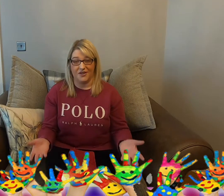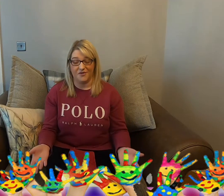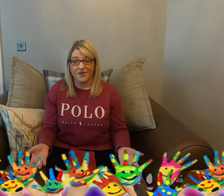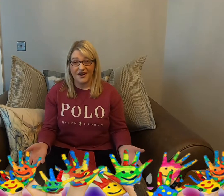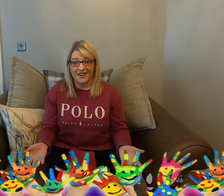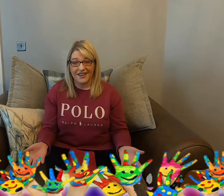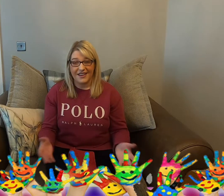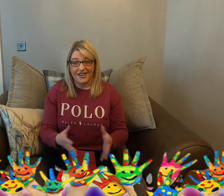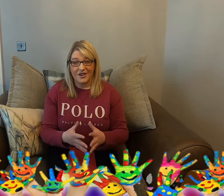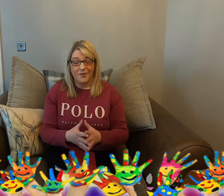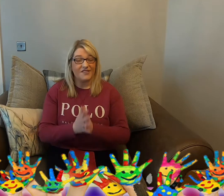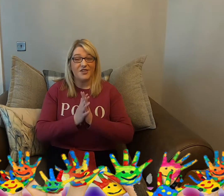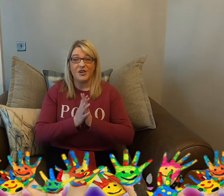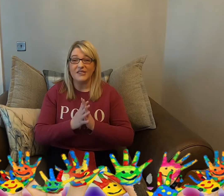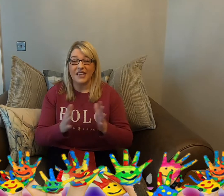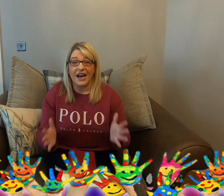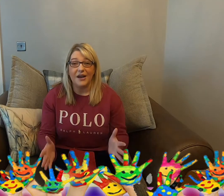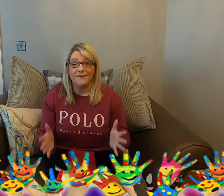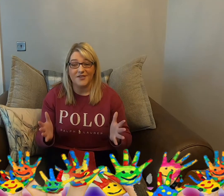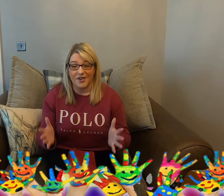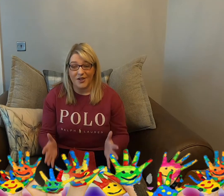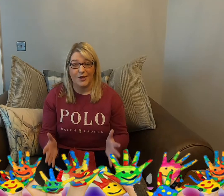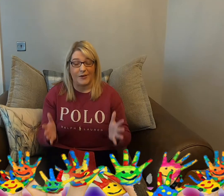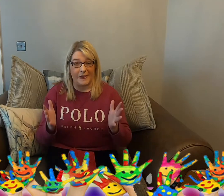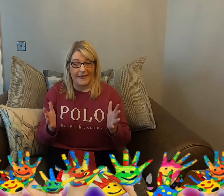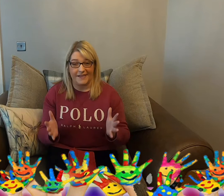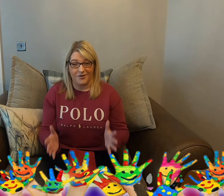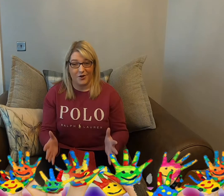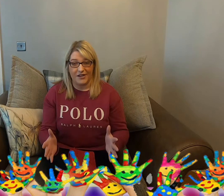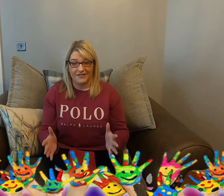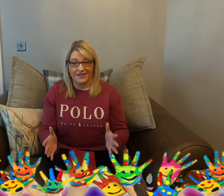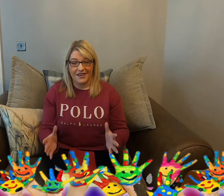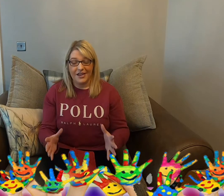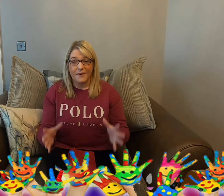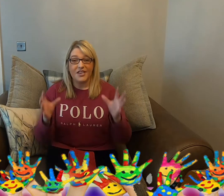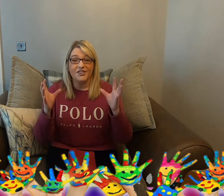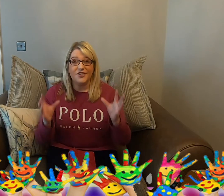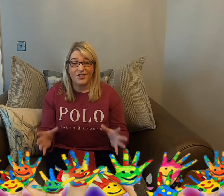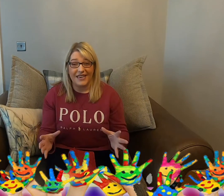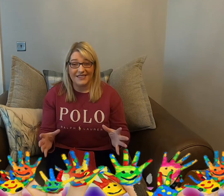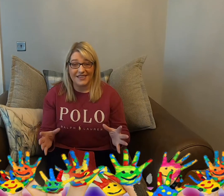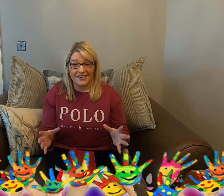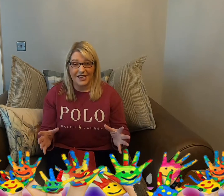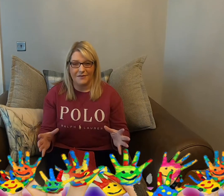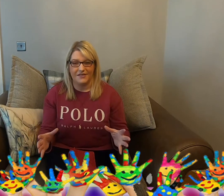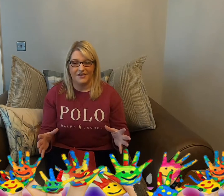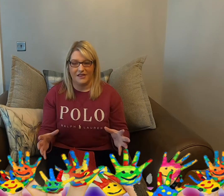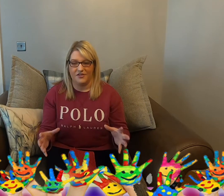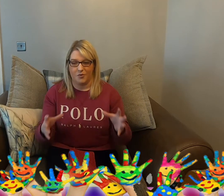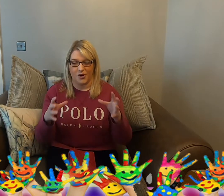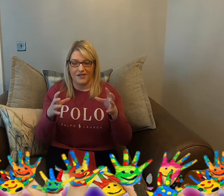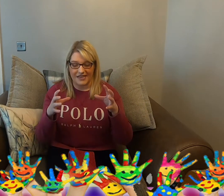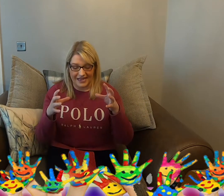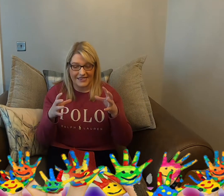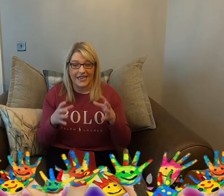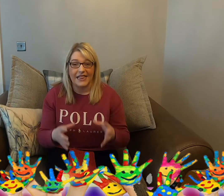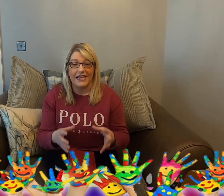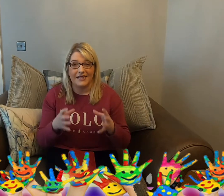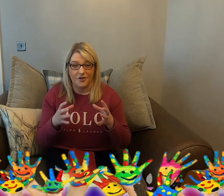over? Boys and girls, absolutely not. Because Jesus came into this world as a little